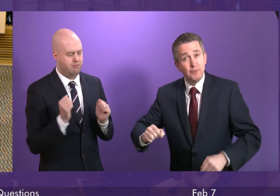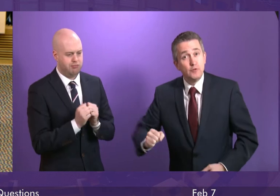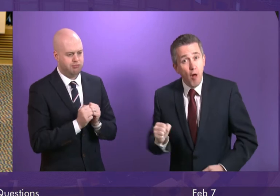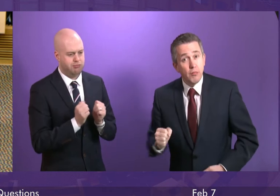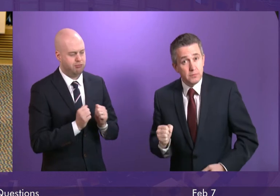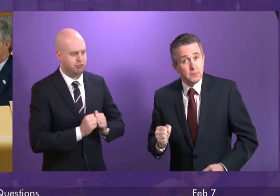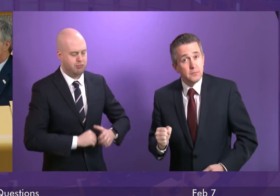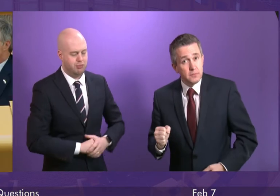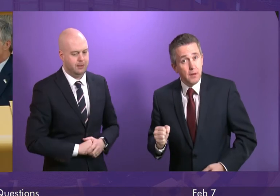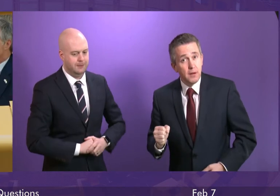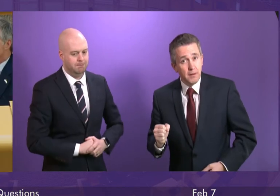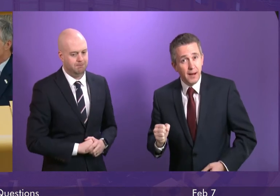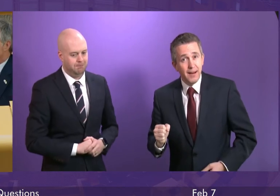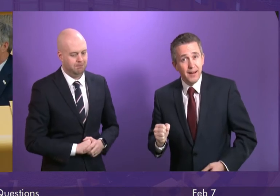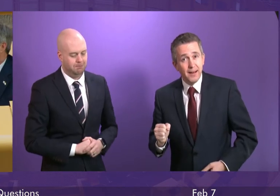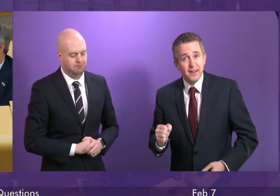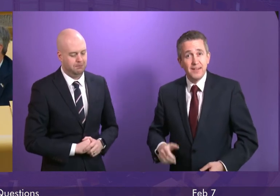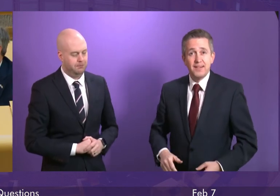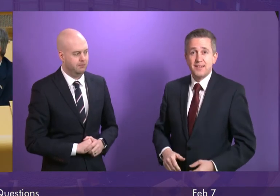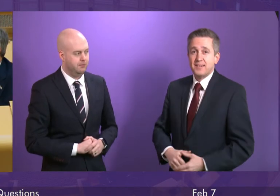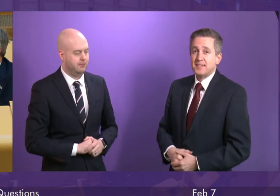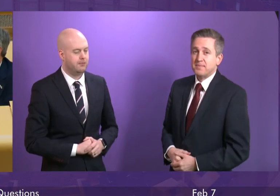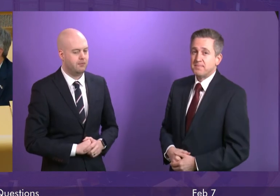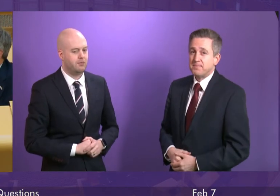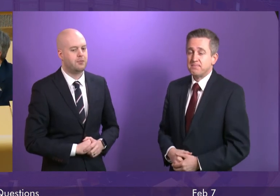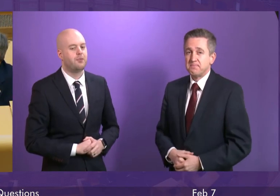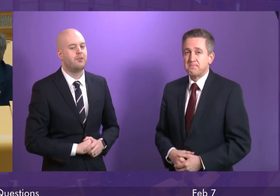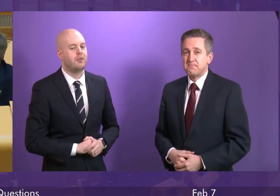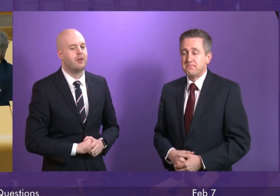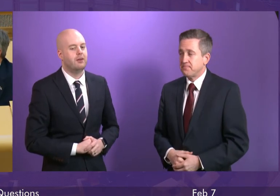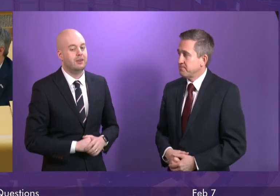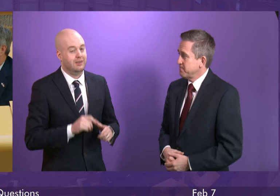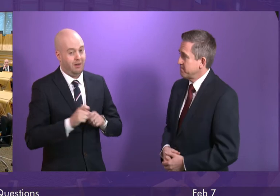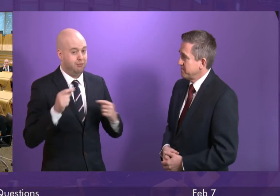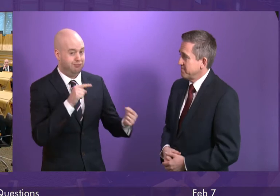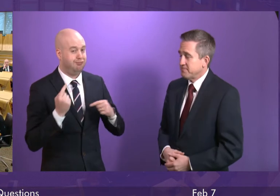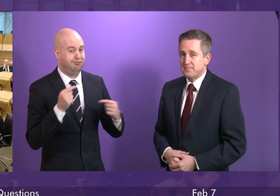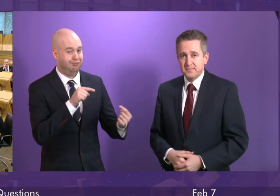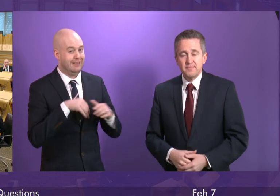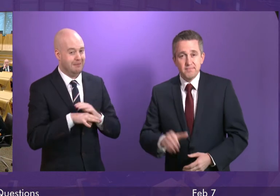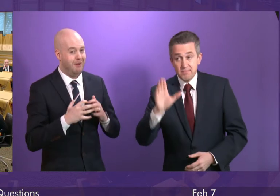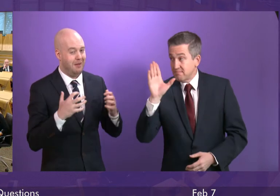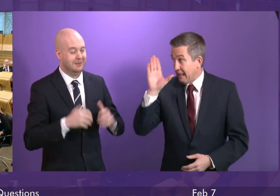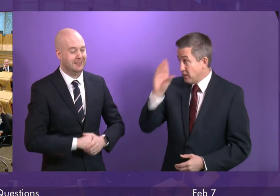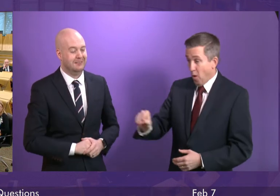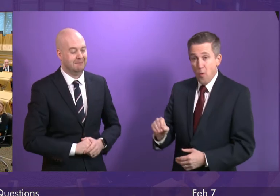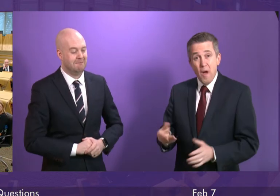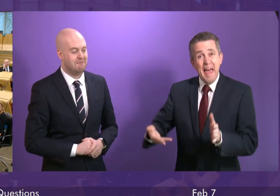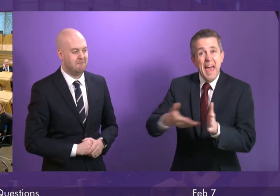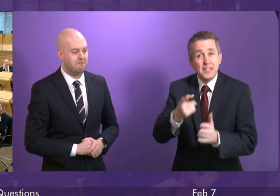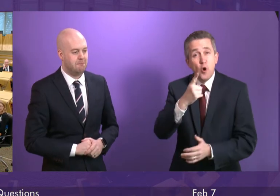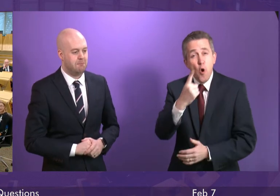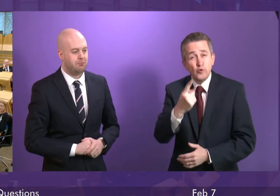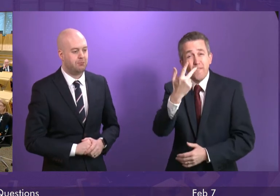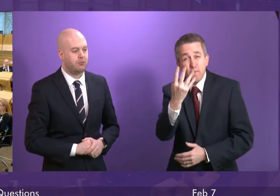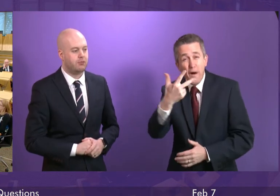the additional, the additional 148